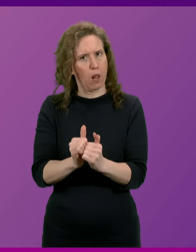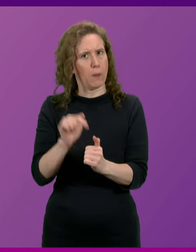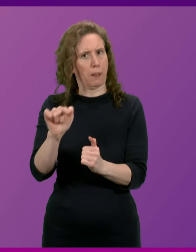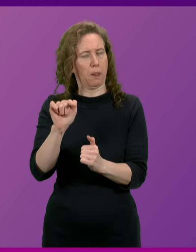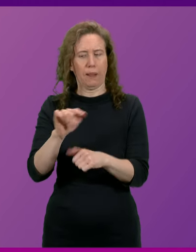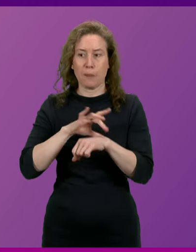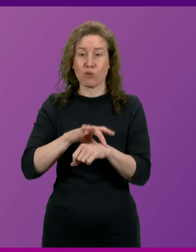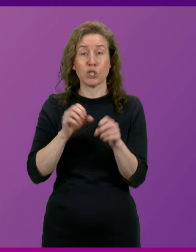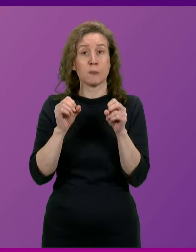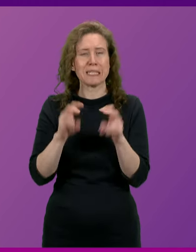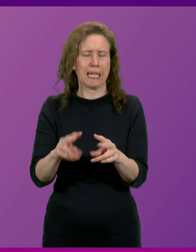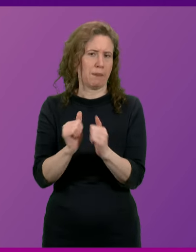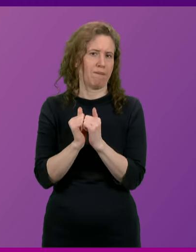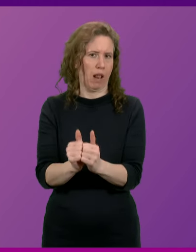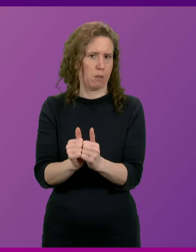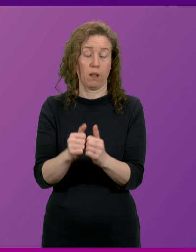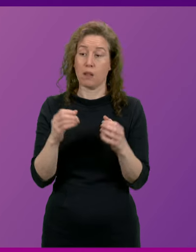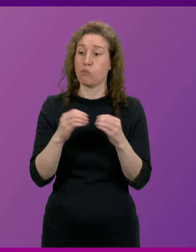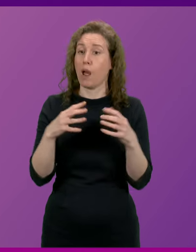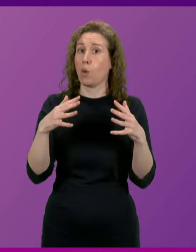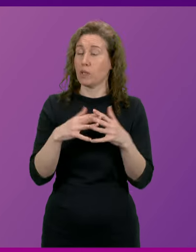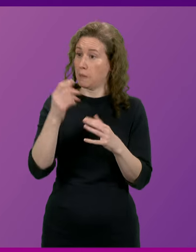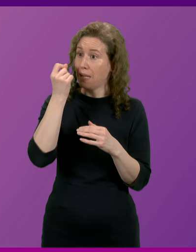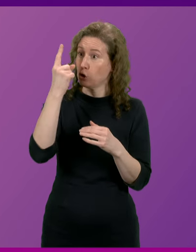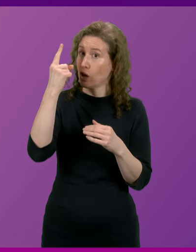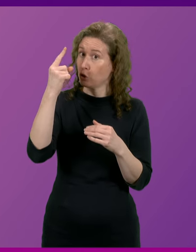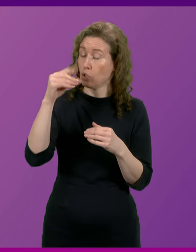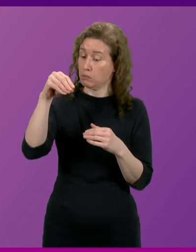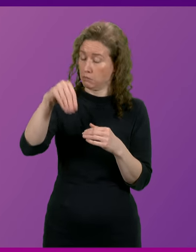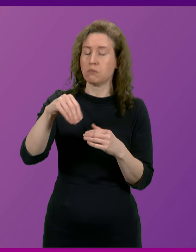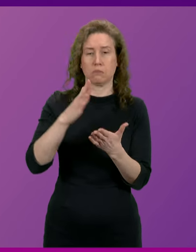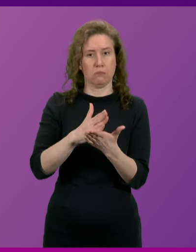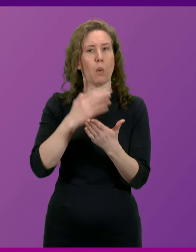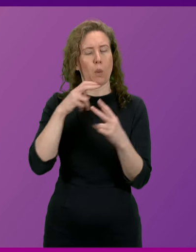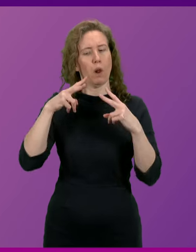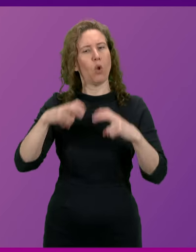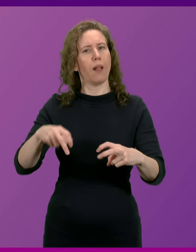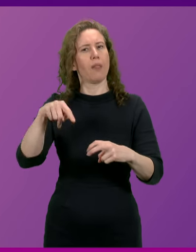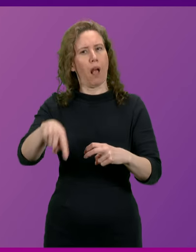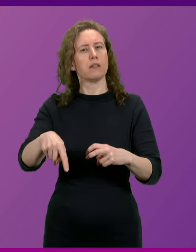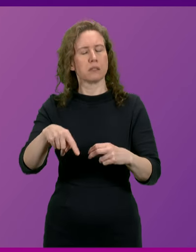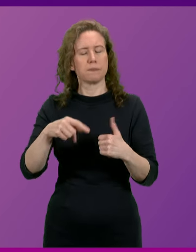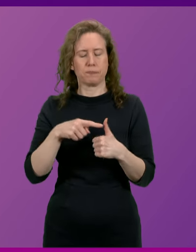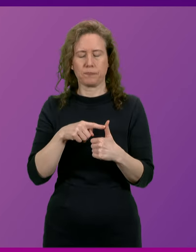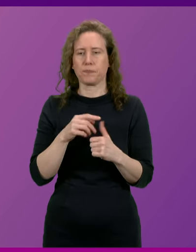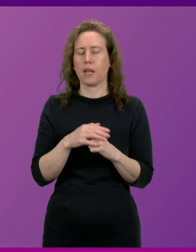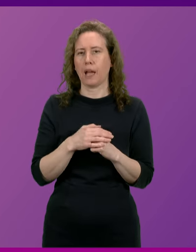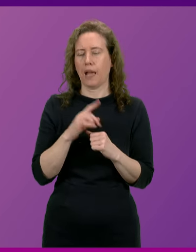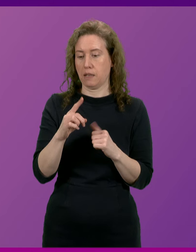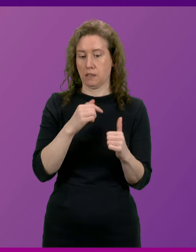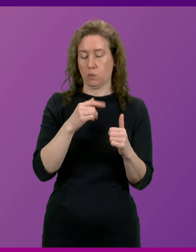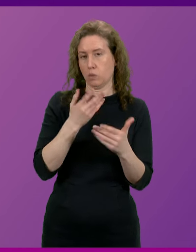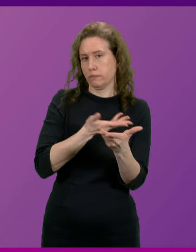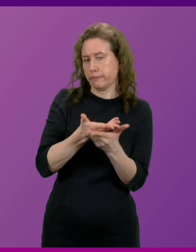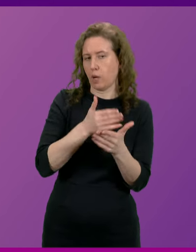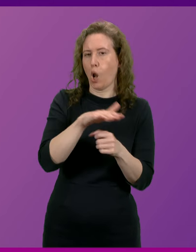apprenticeship scheme is. Brian Whittle has made a suggestion in this Chamber. promise him that we'll take a look at that and local partners